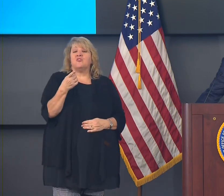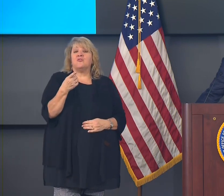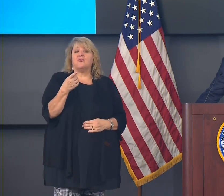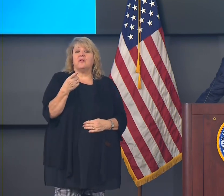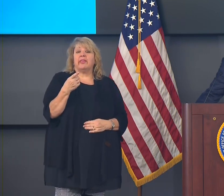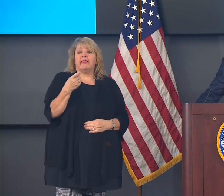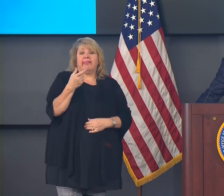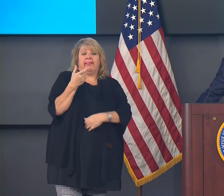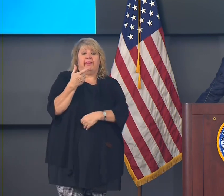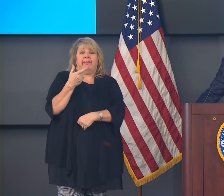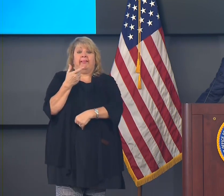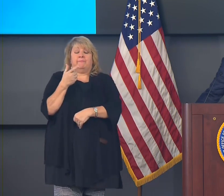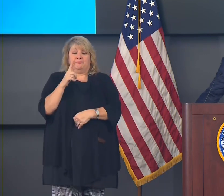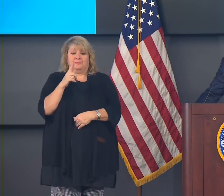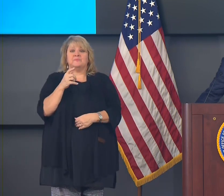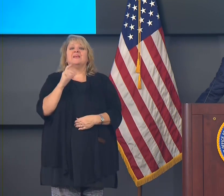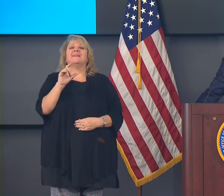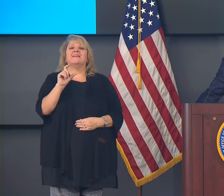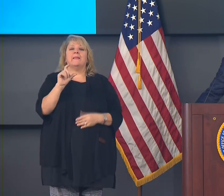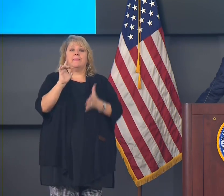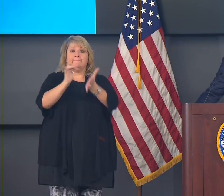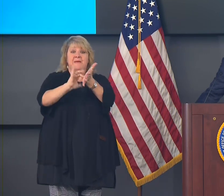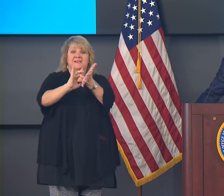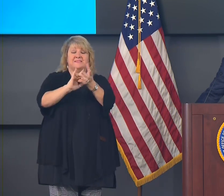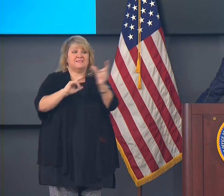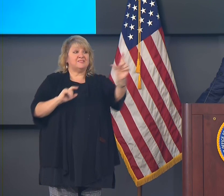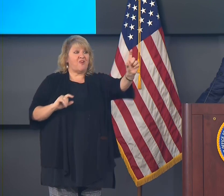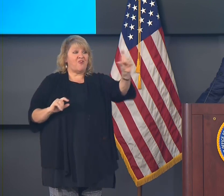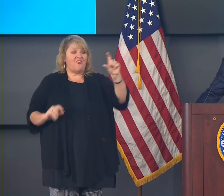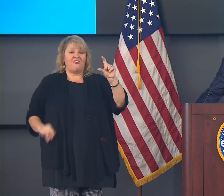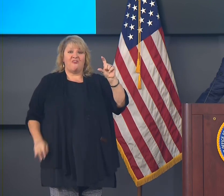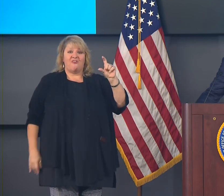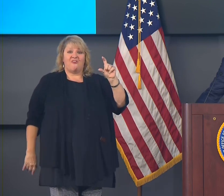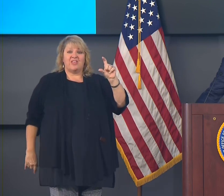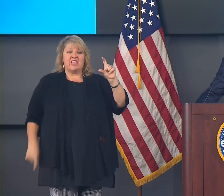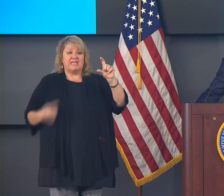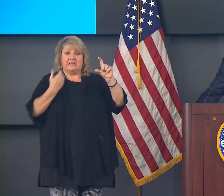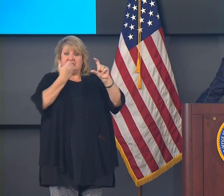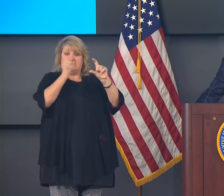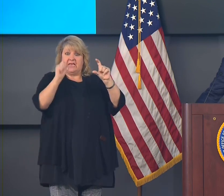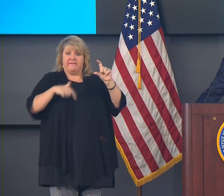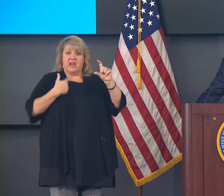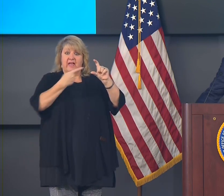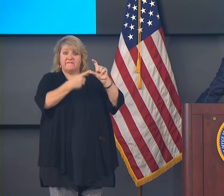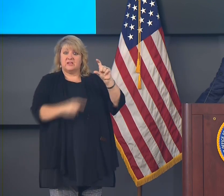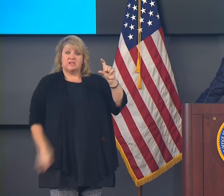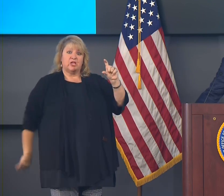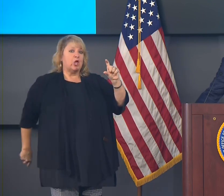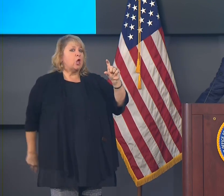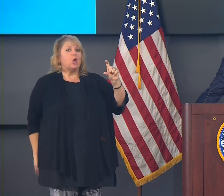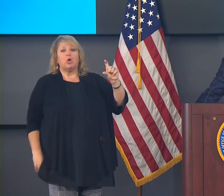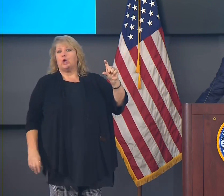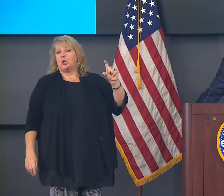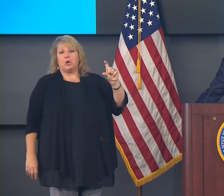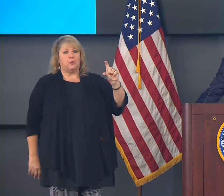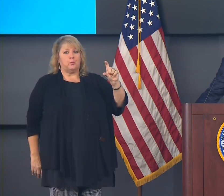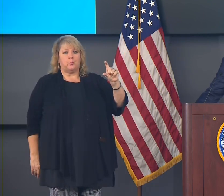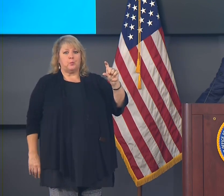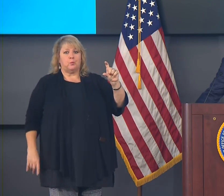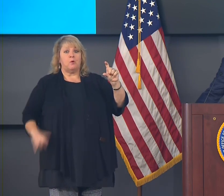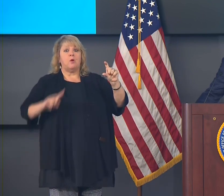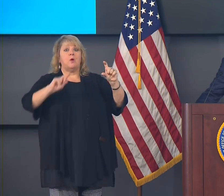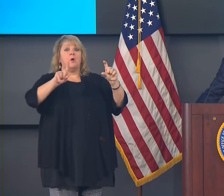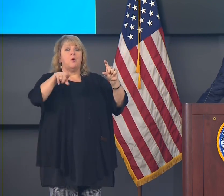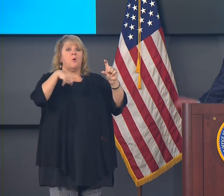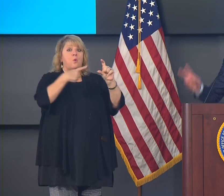can save a lot of lives, but the vaccination requires the vaccine and it requires an individual to receive that